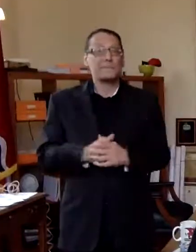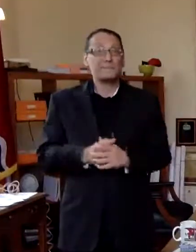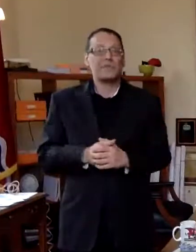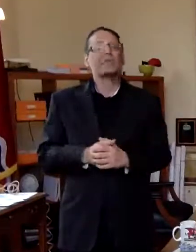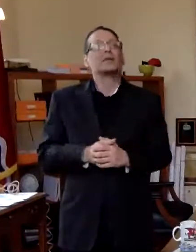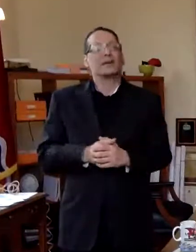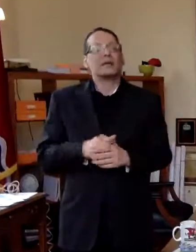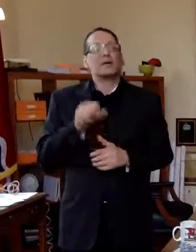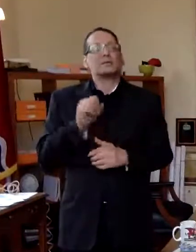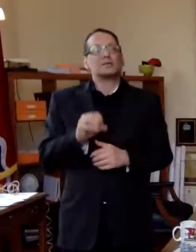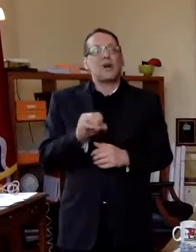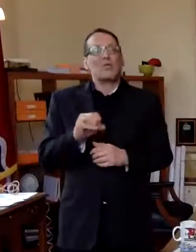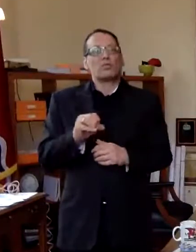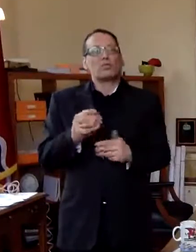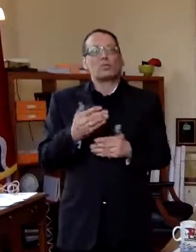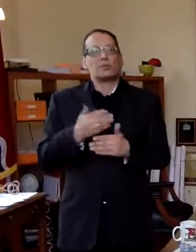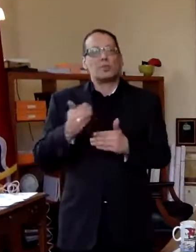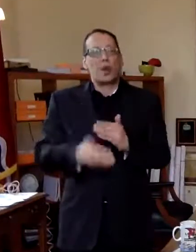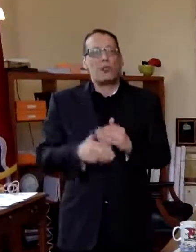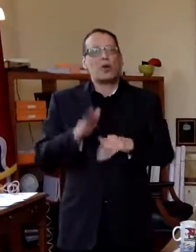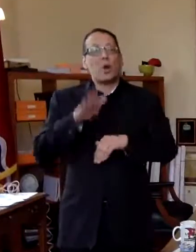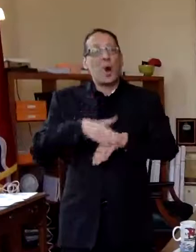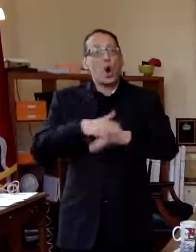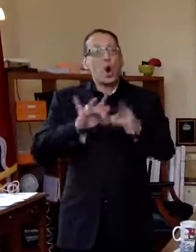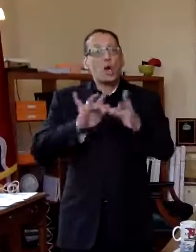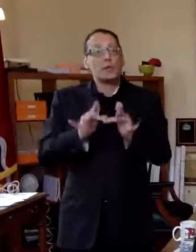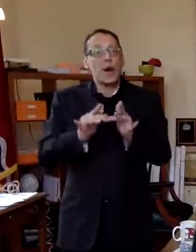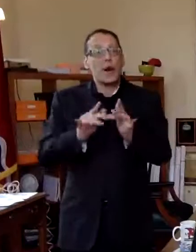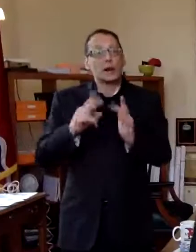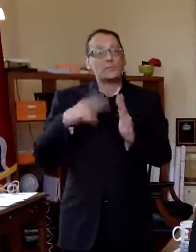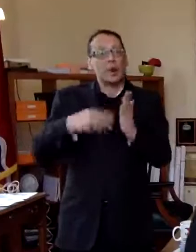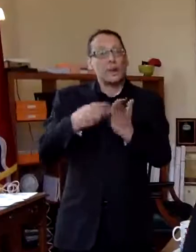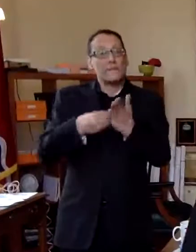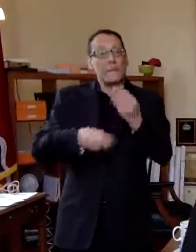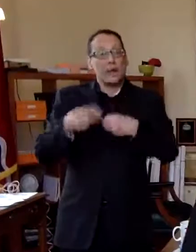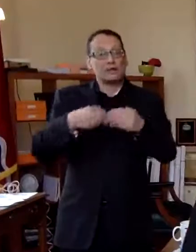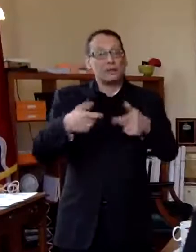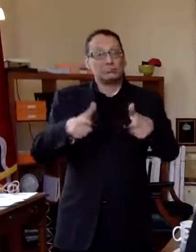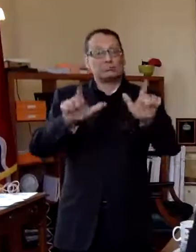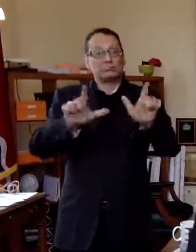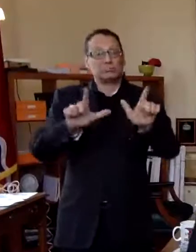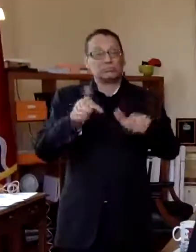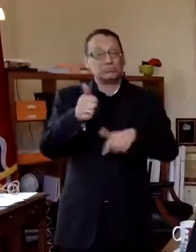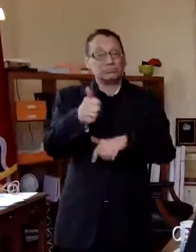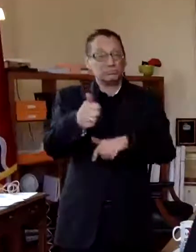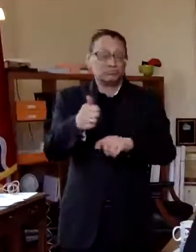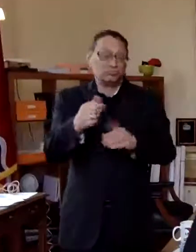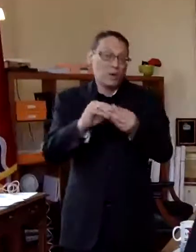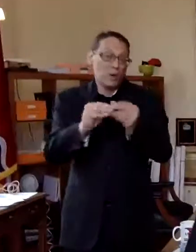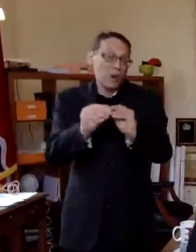so the wrap up is uh go online and look at the budget for those of you that are numbers people